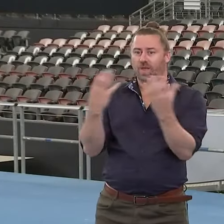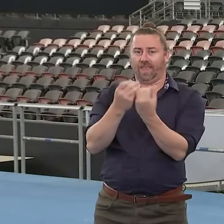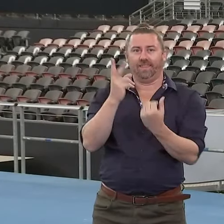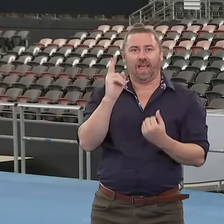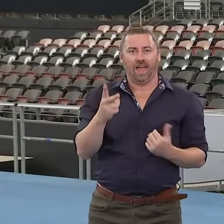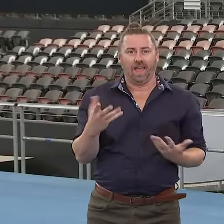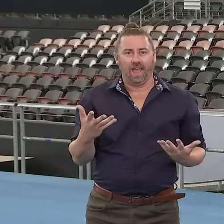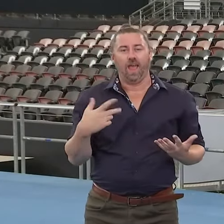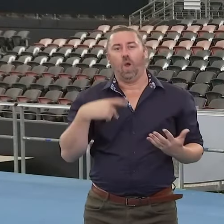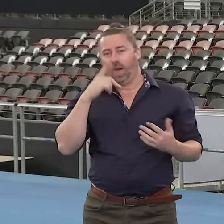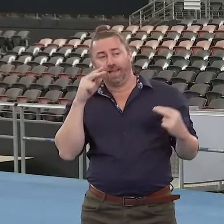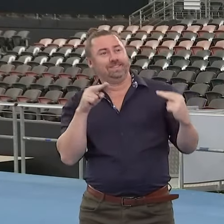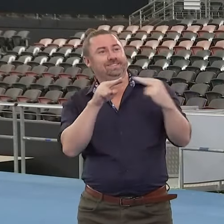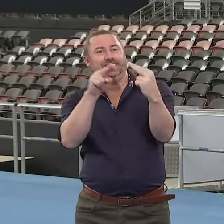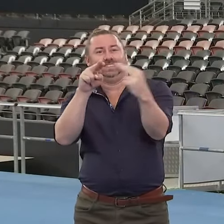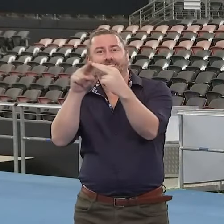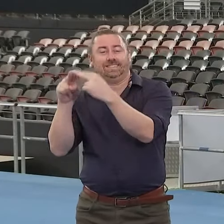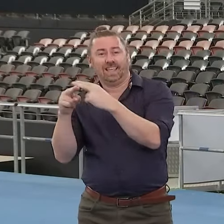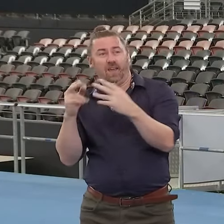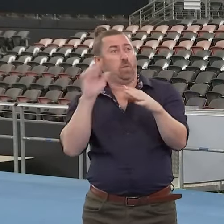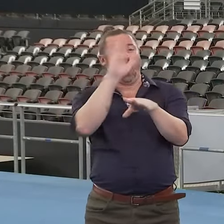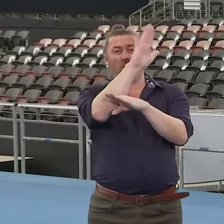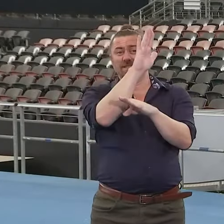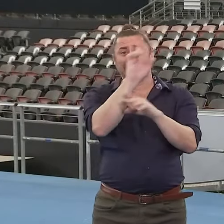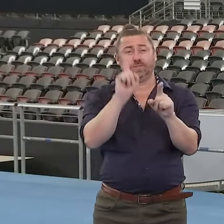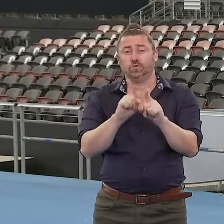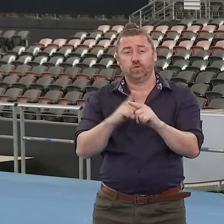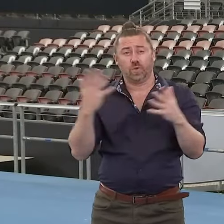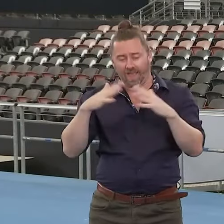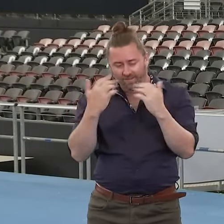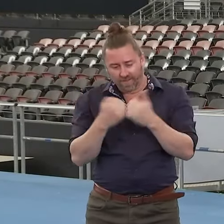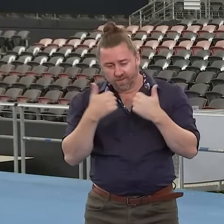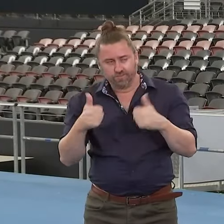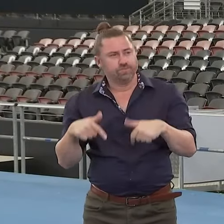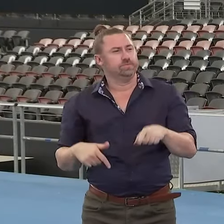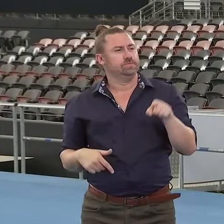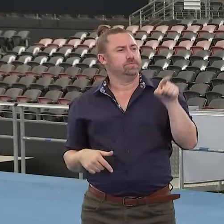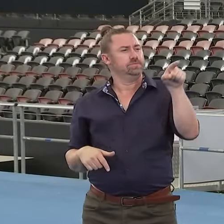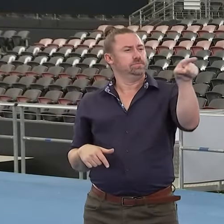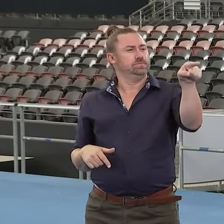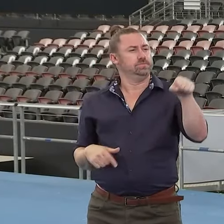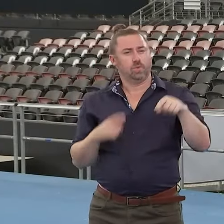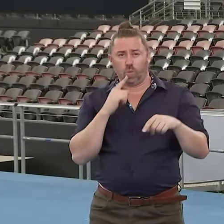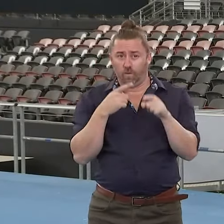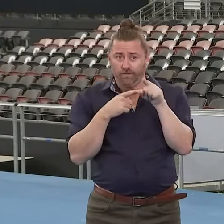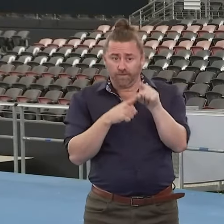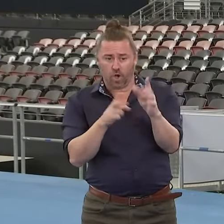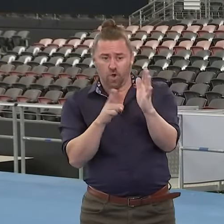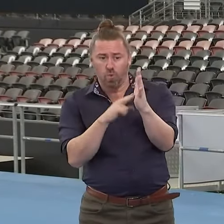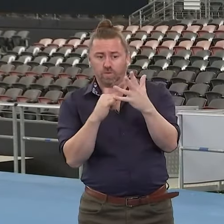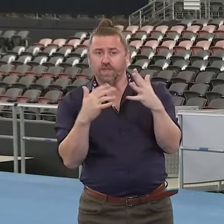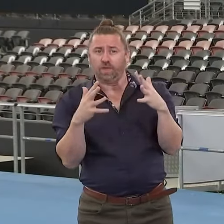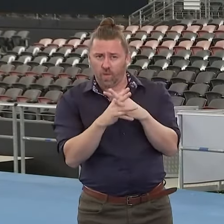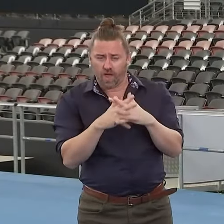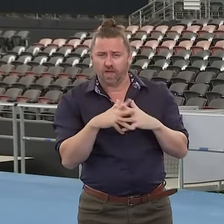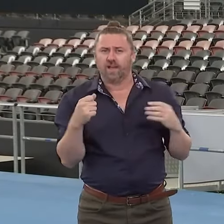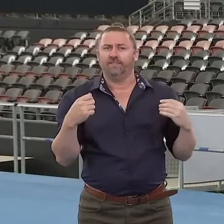can reunite with their loved ones internationally as well. Do you have plans to follow New South Wales? you want to